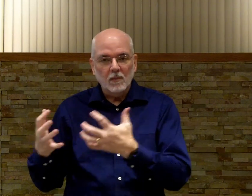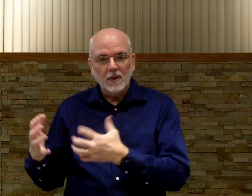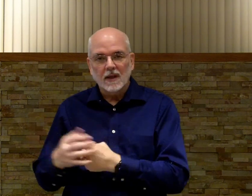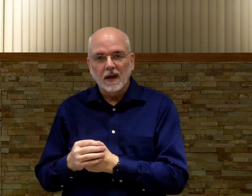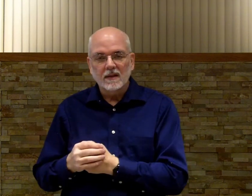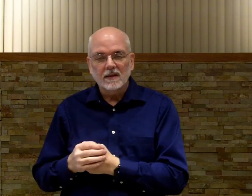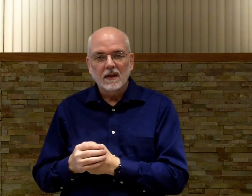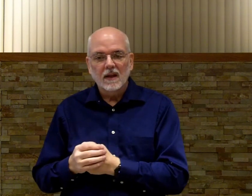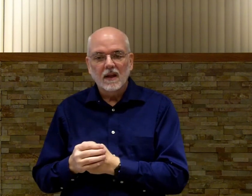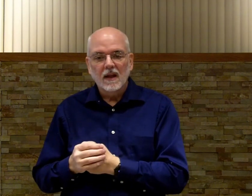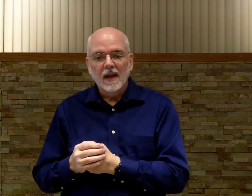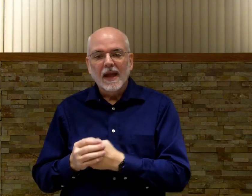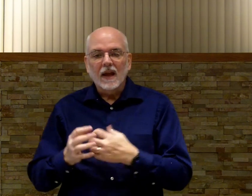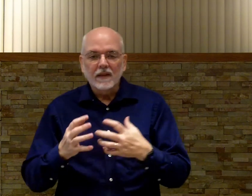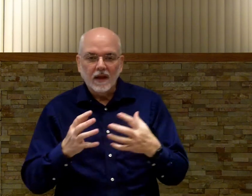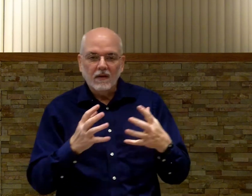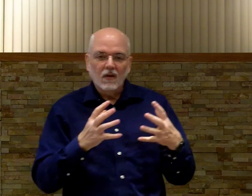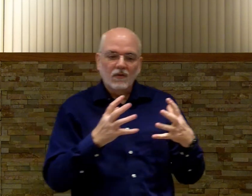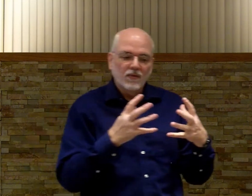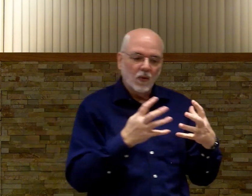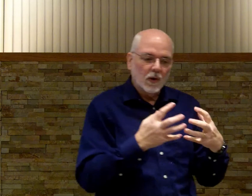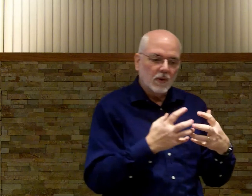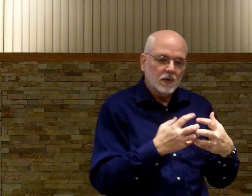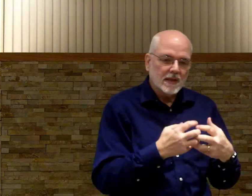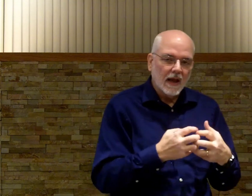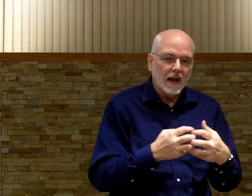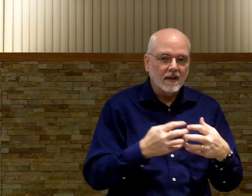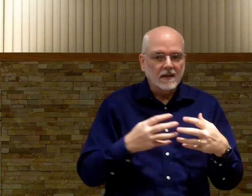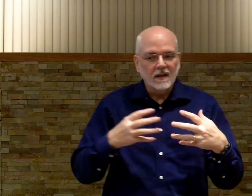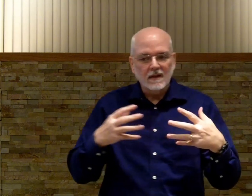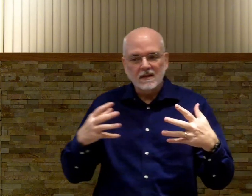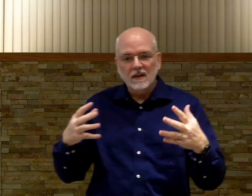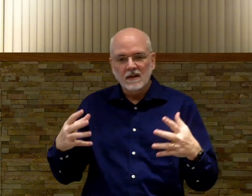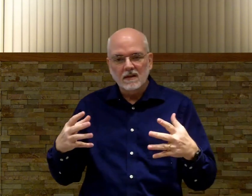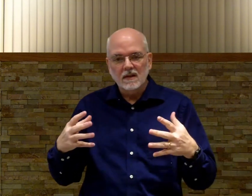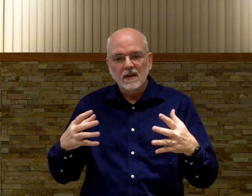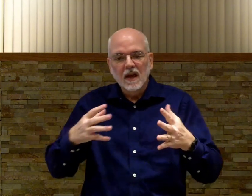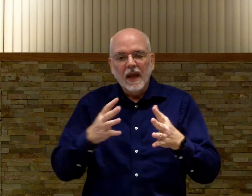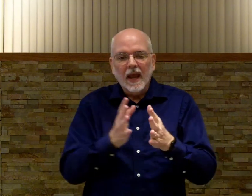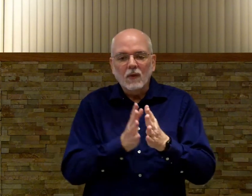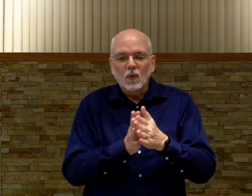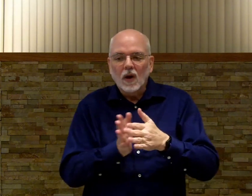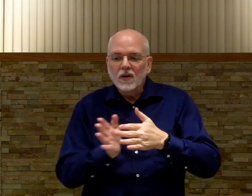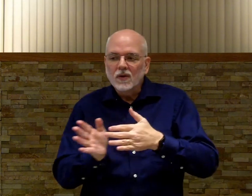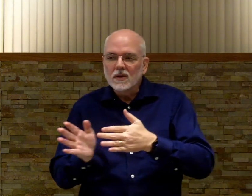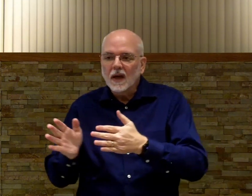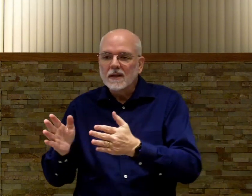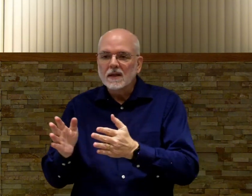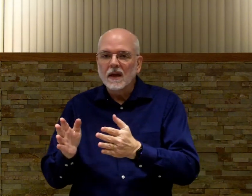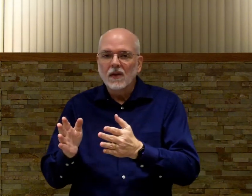Form the signs. And then. Form those signs. Into sentences. And run your signs together.